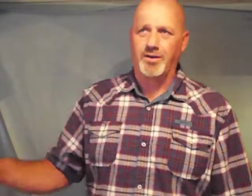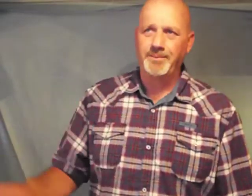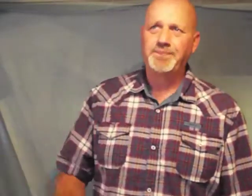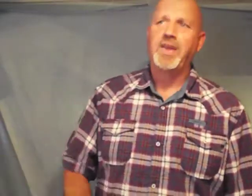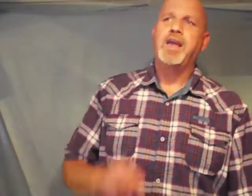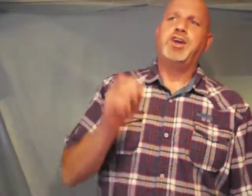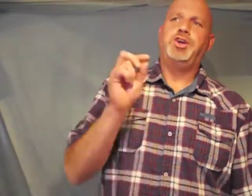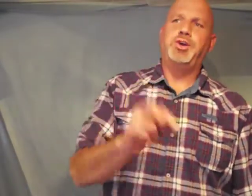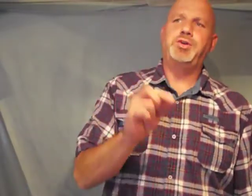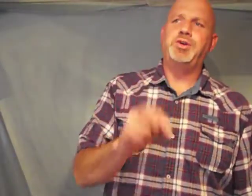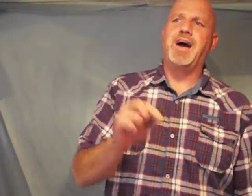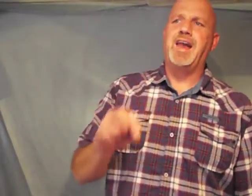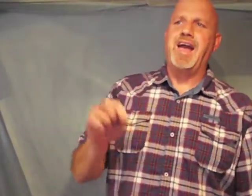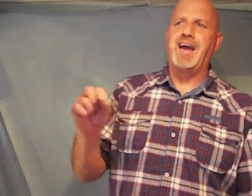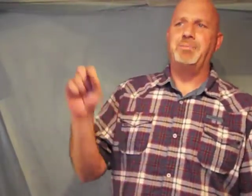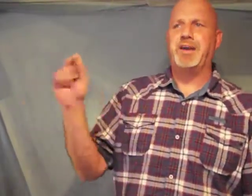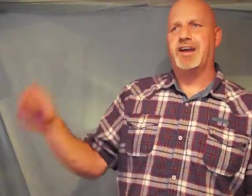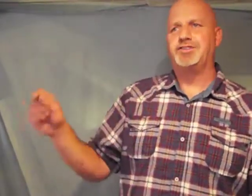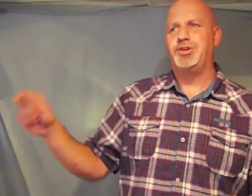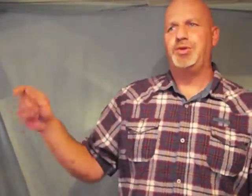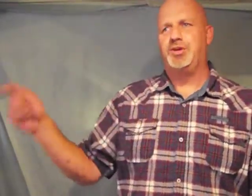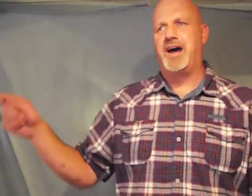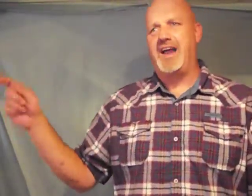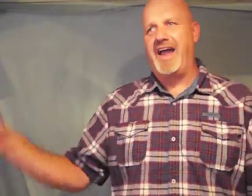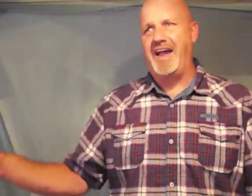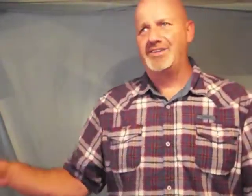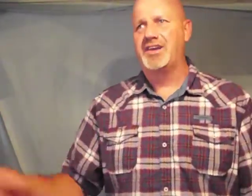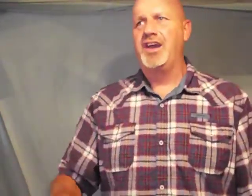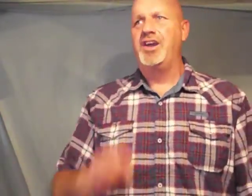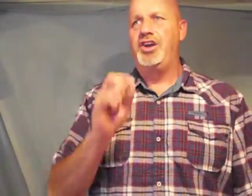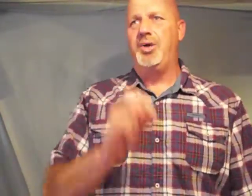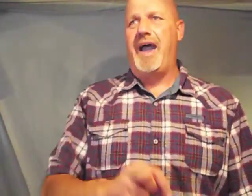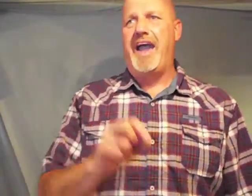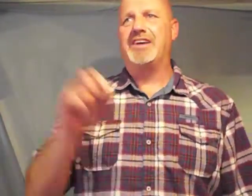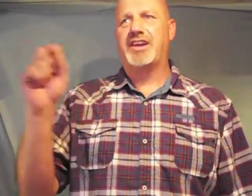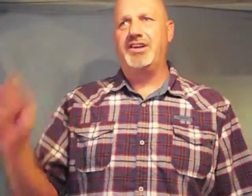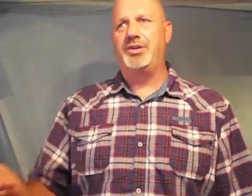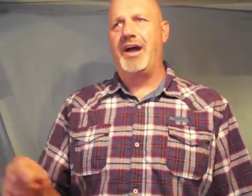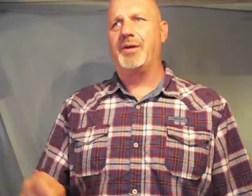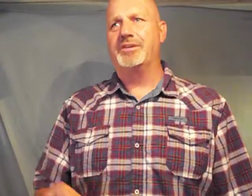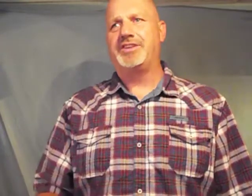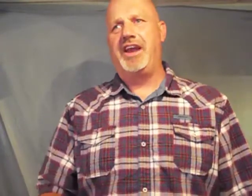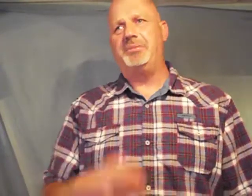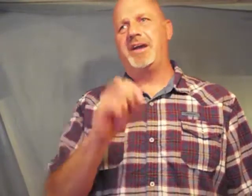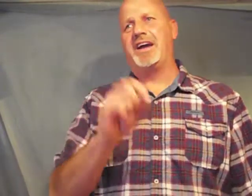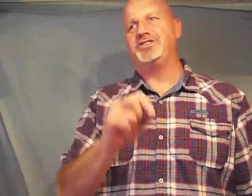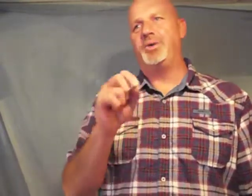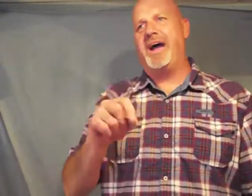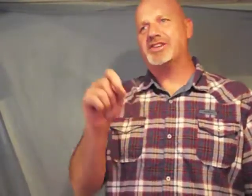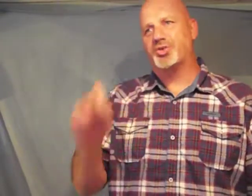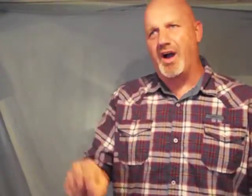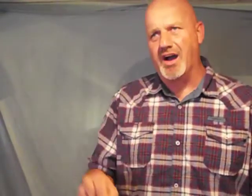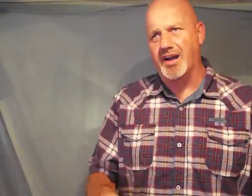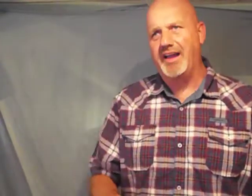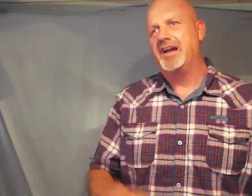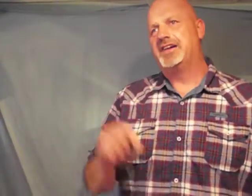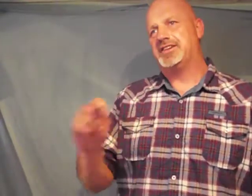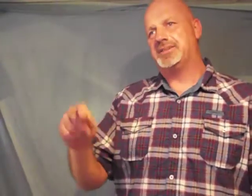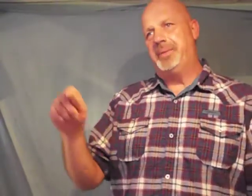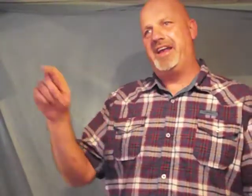you do not have because you do not ask you ask and do not receive because you ask wrongly to spend